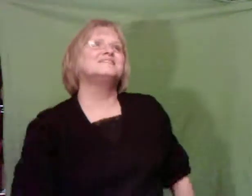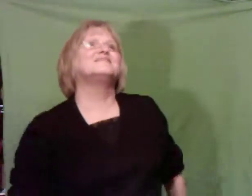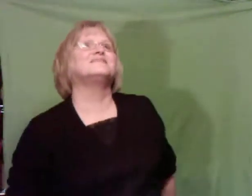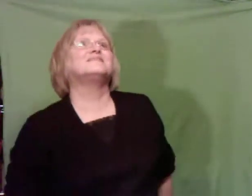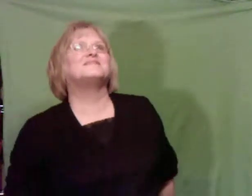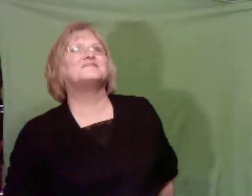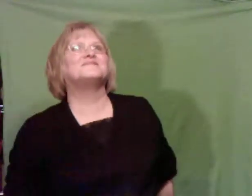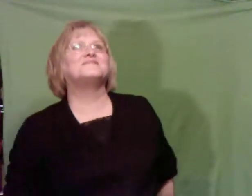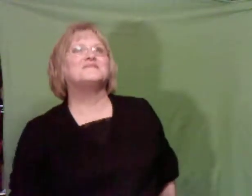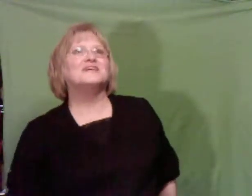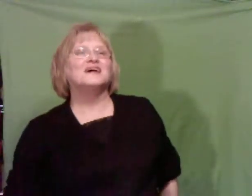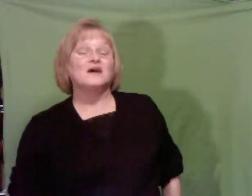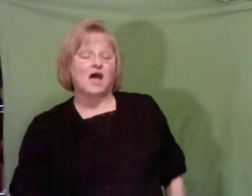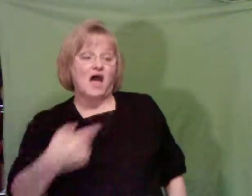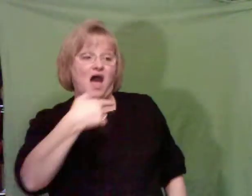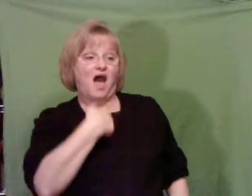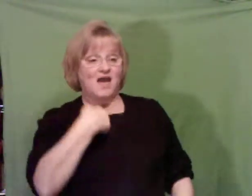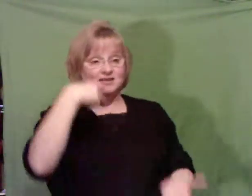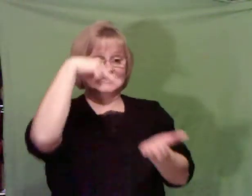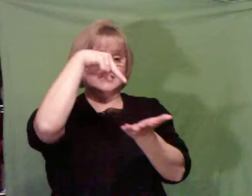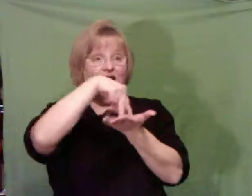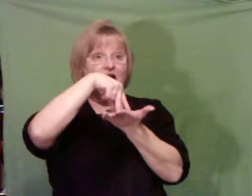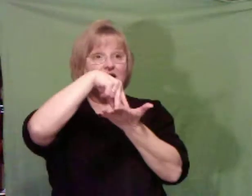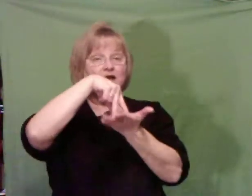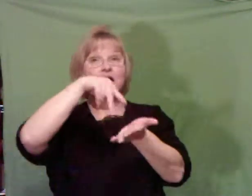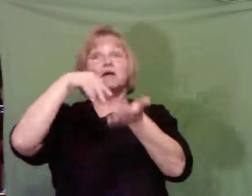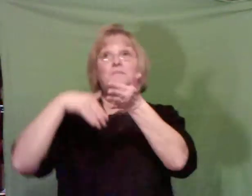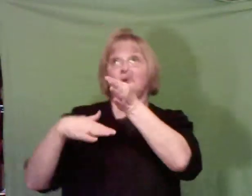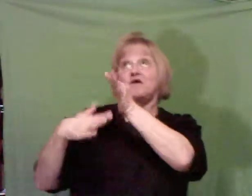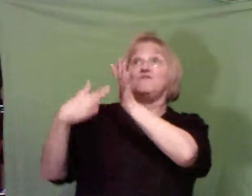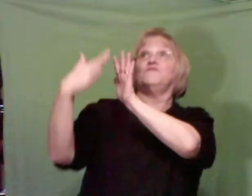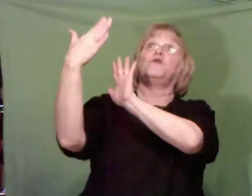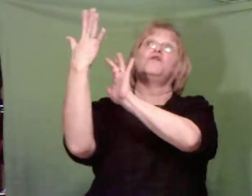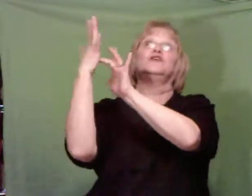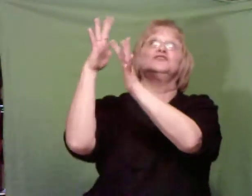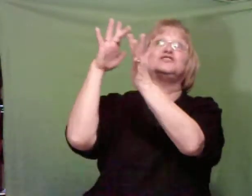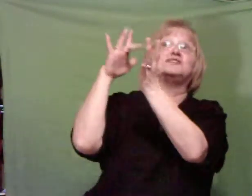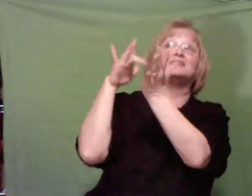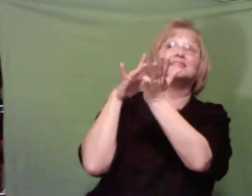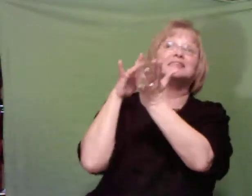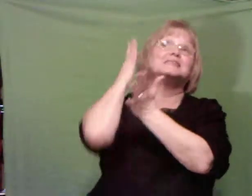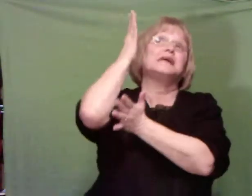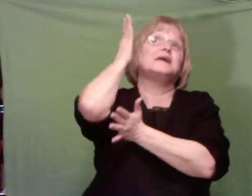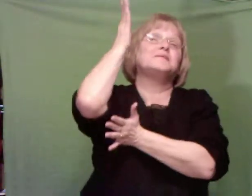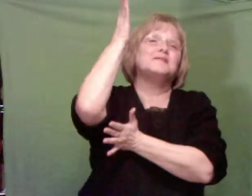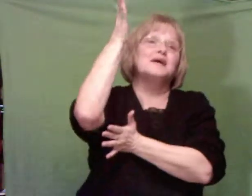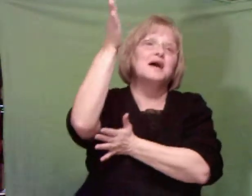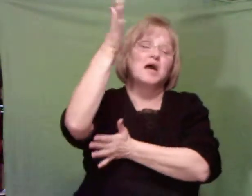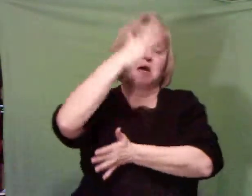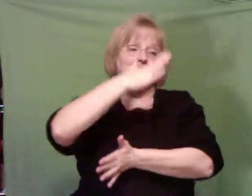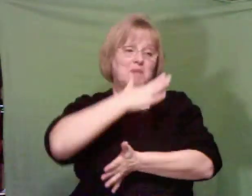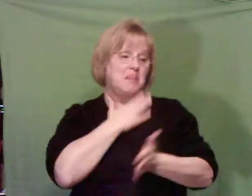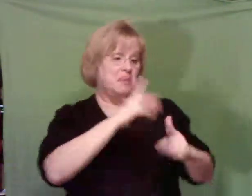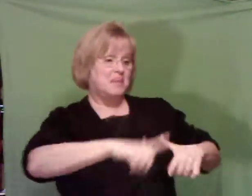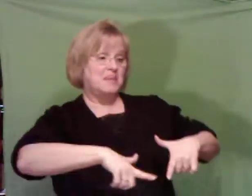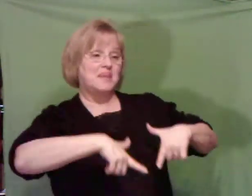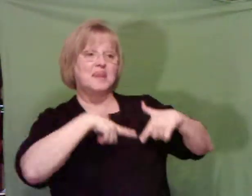When I stand there on that morning, and my journey is